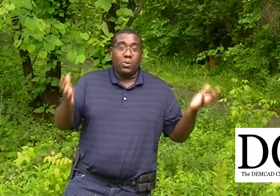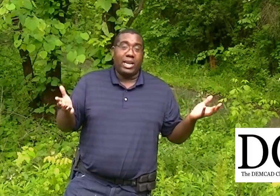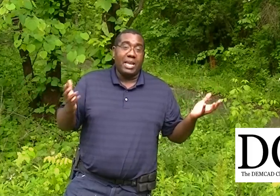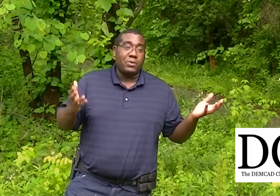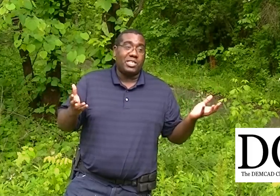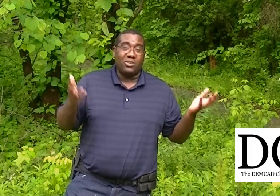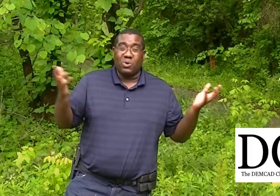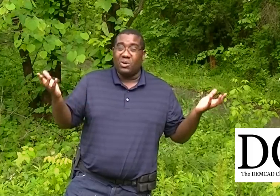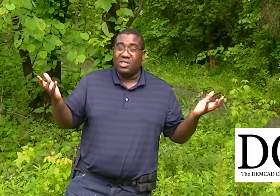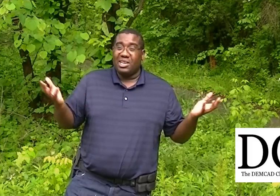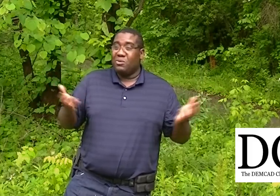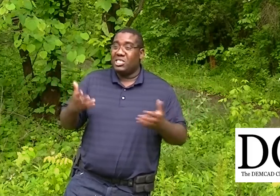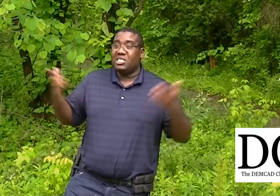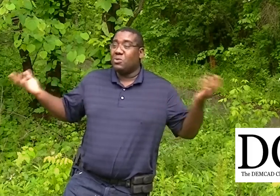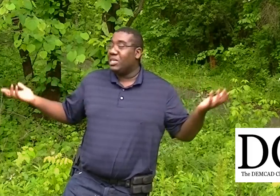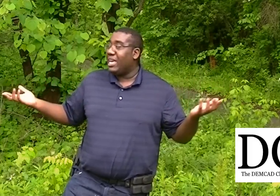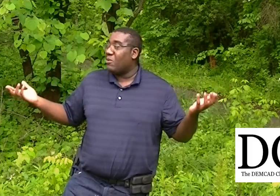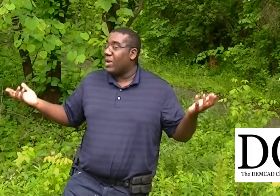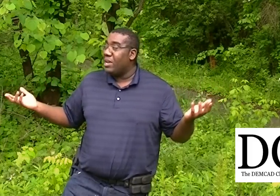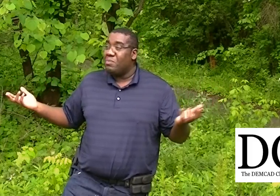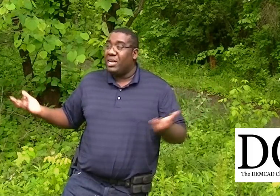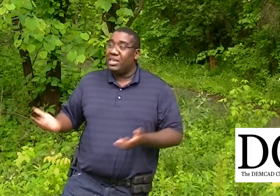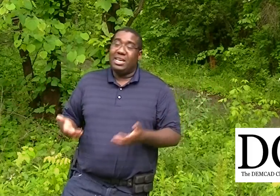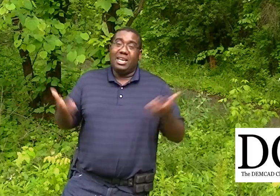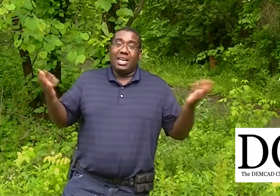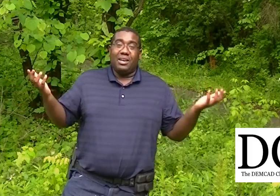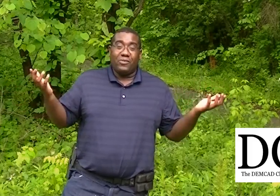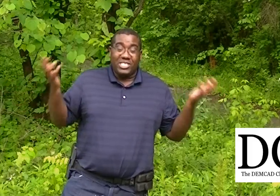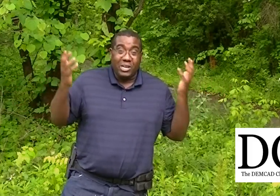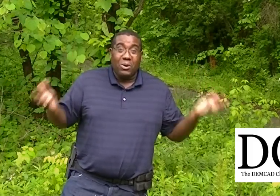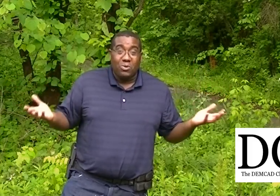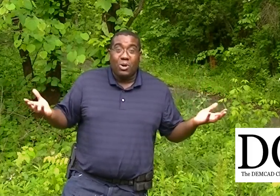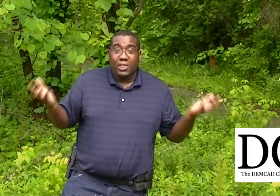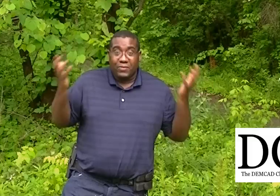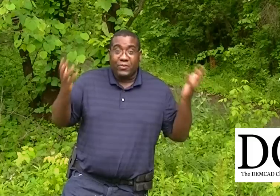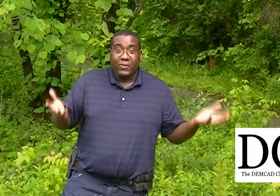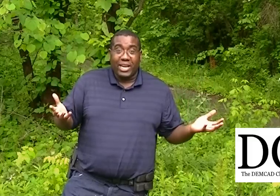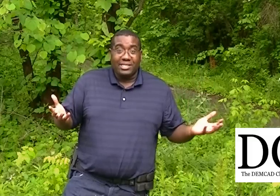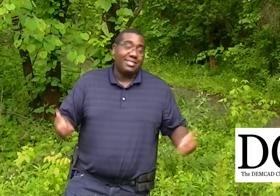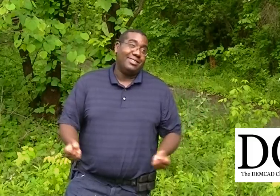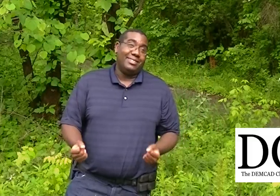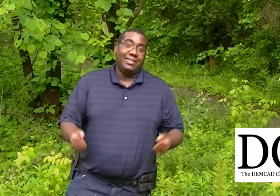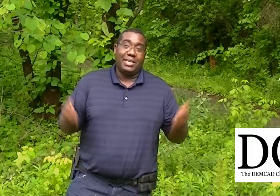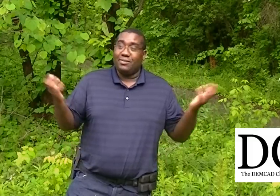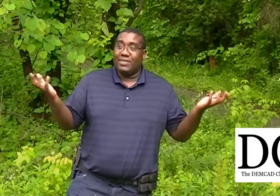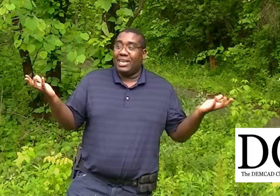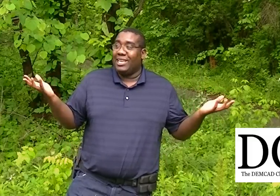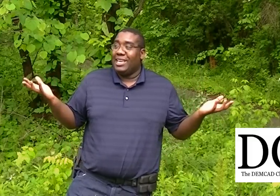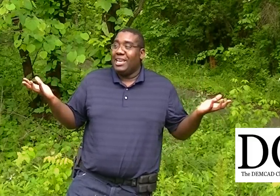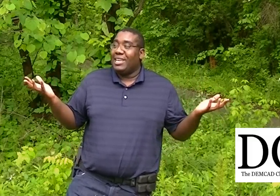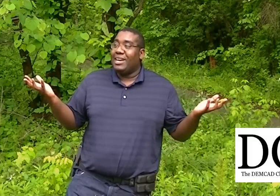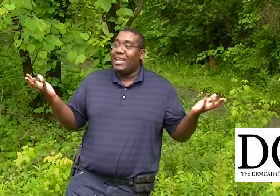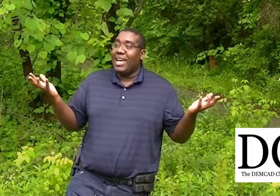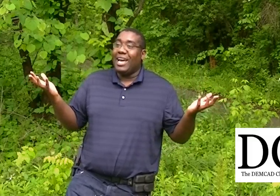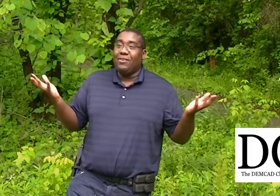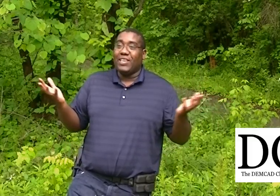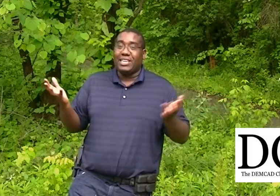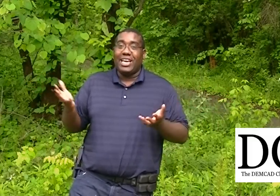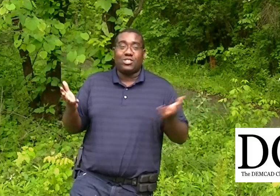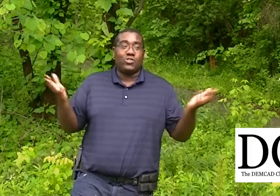.8% growth, which isn't really that great. But zero growth for France? I don't think the National